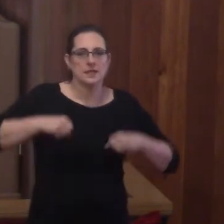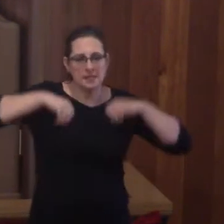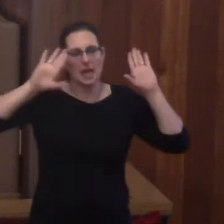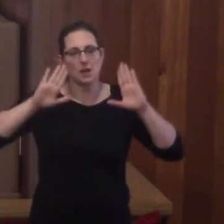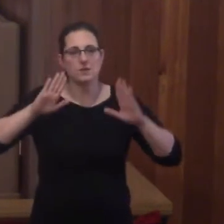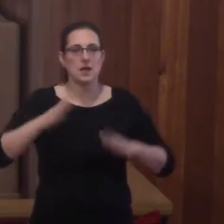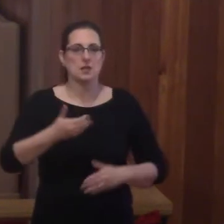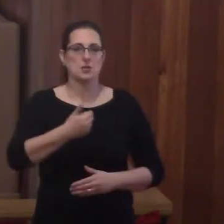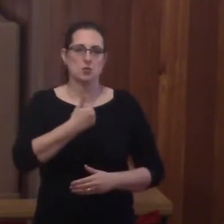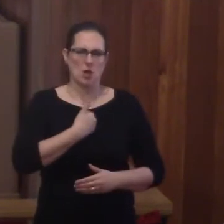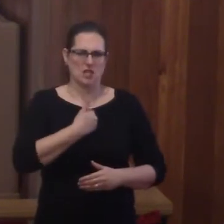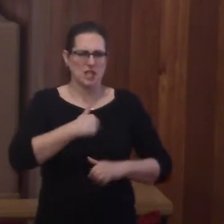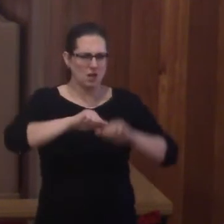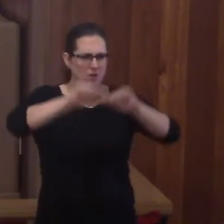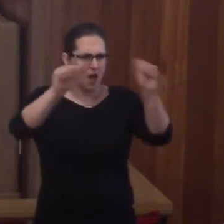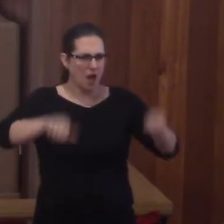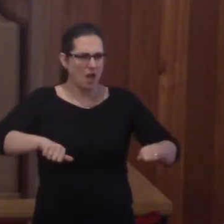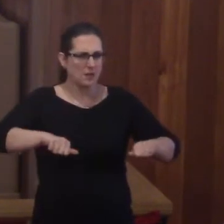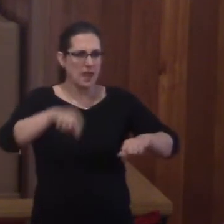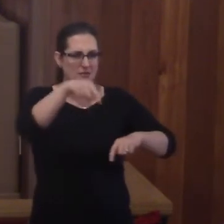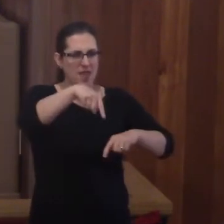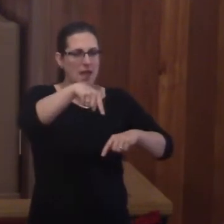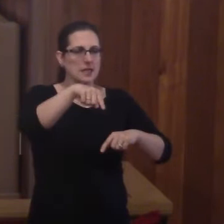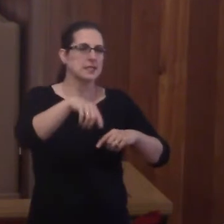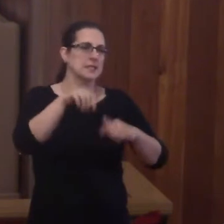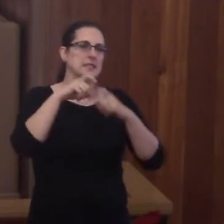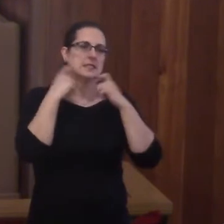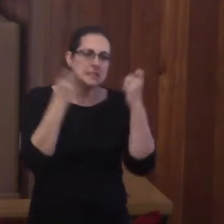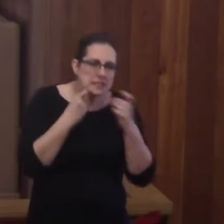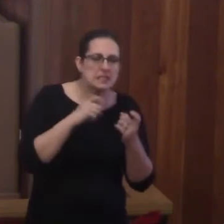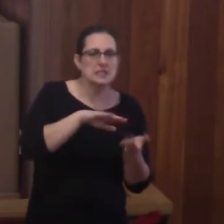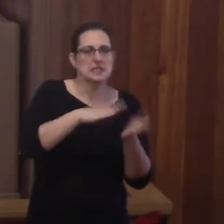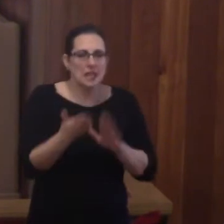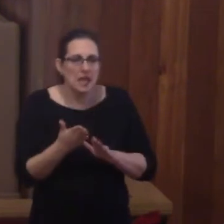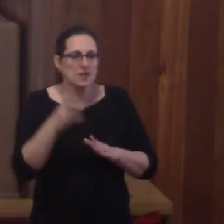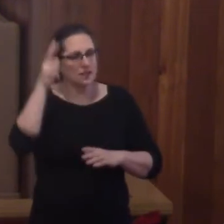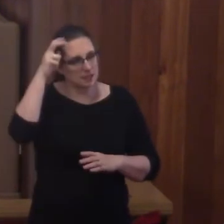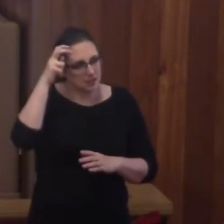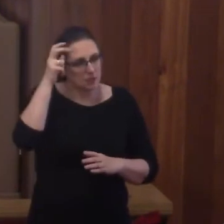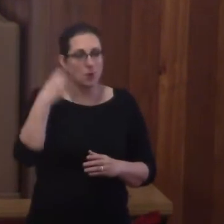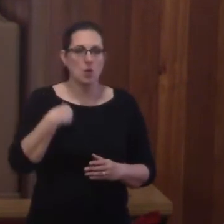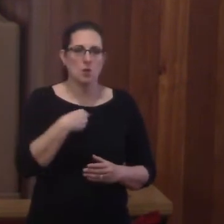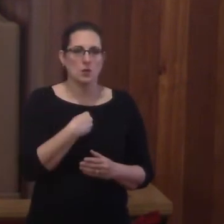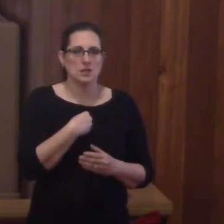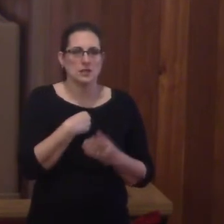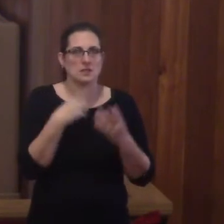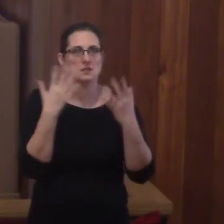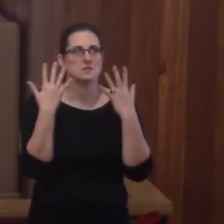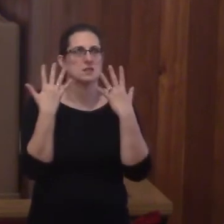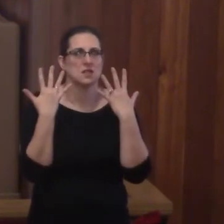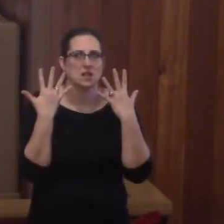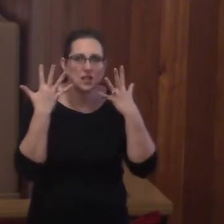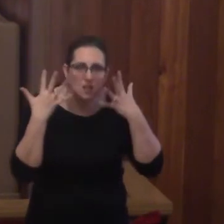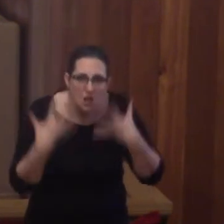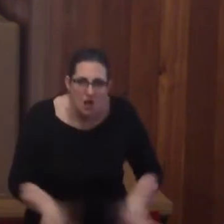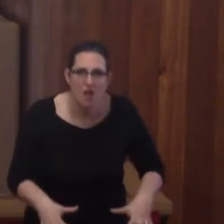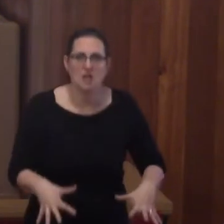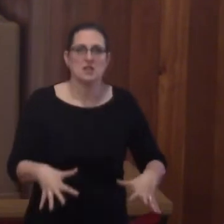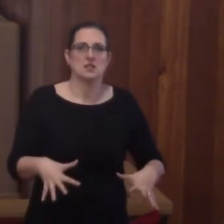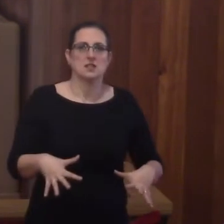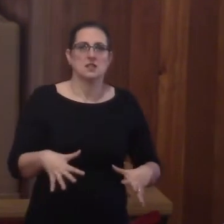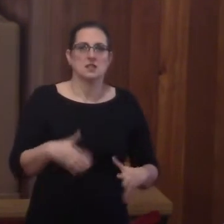upon which sin, death, world, and the devil. We're hopeless, lost causes,